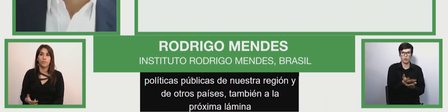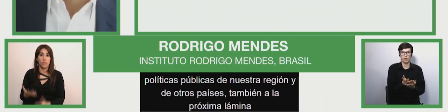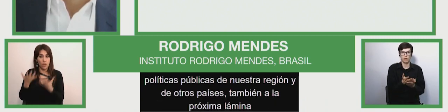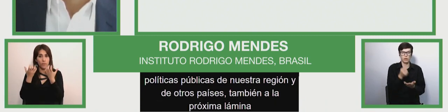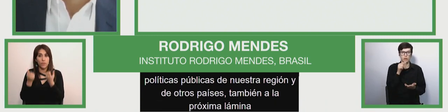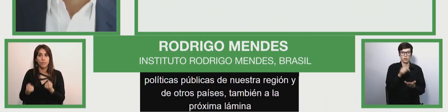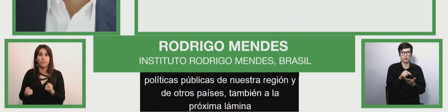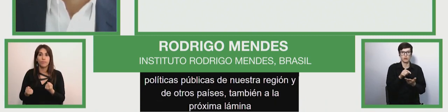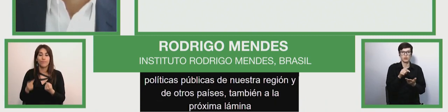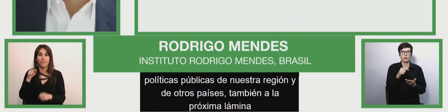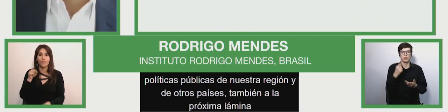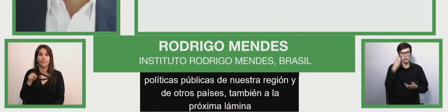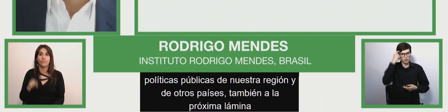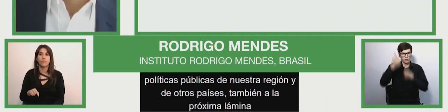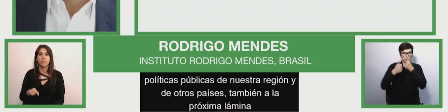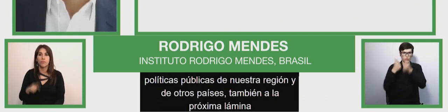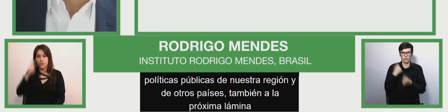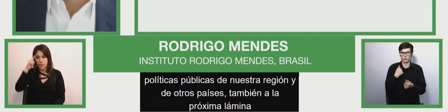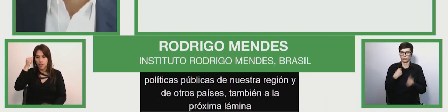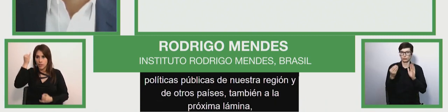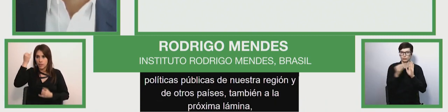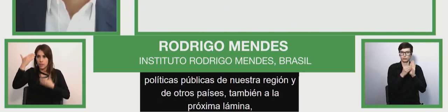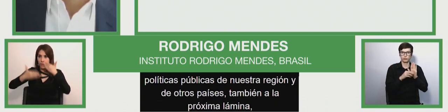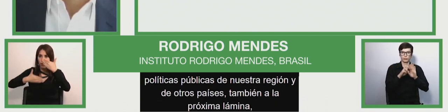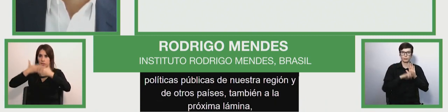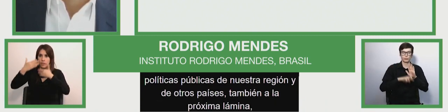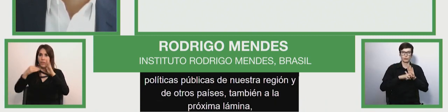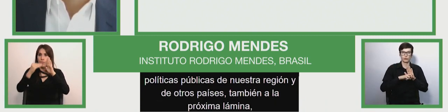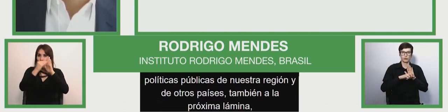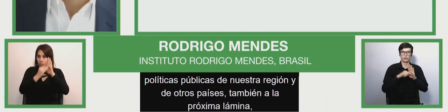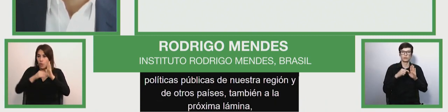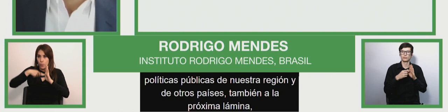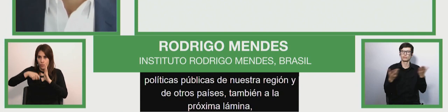So, changing to the next slide.